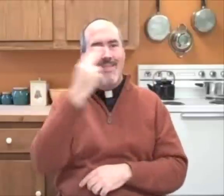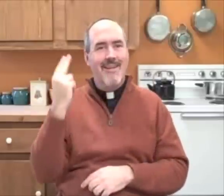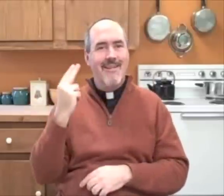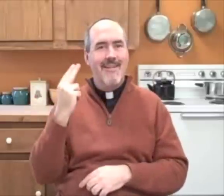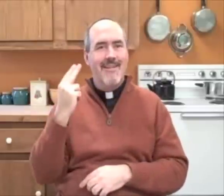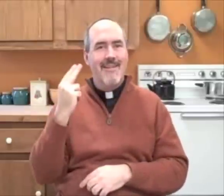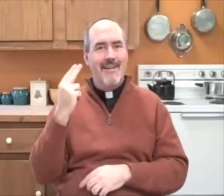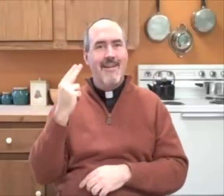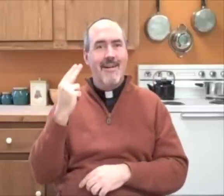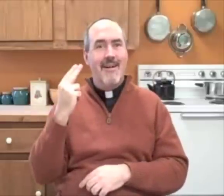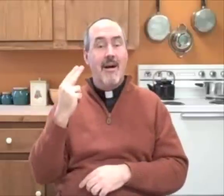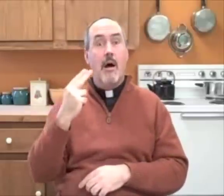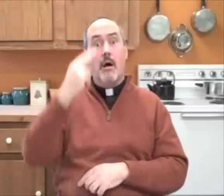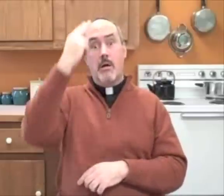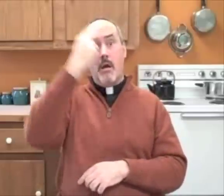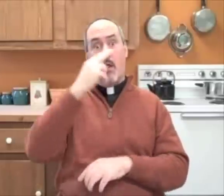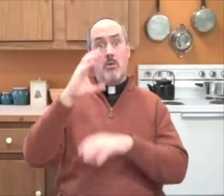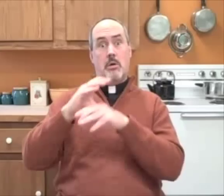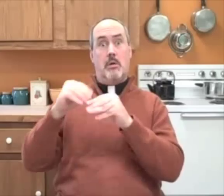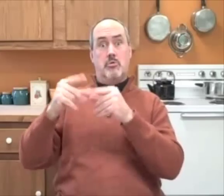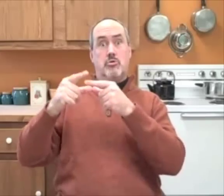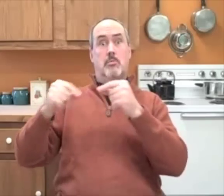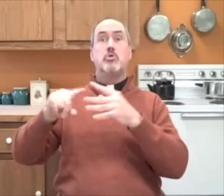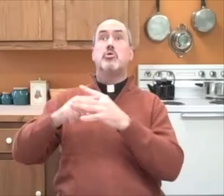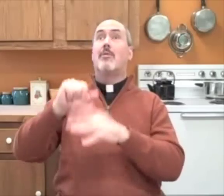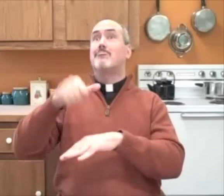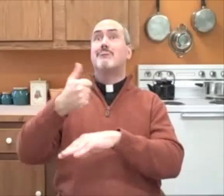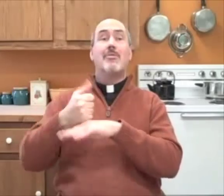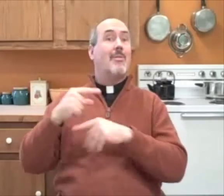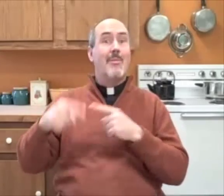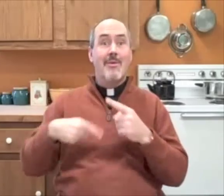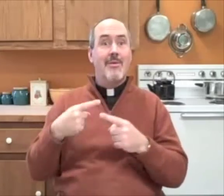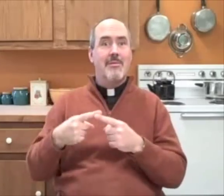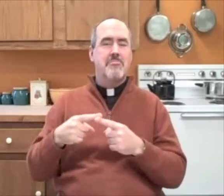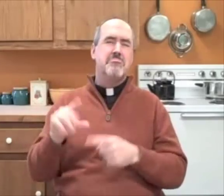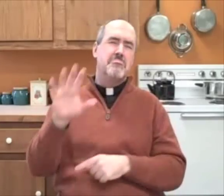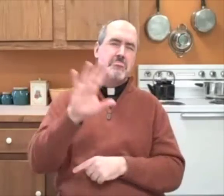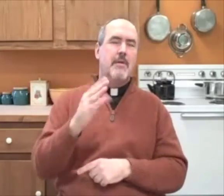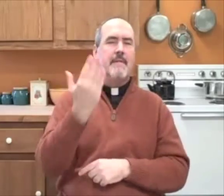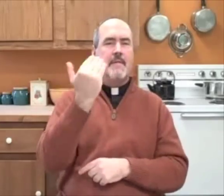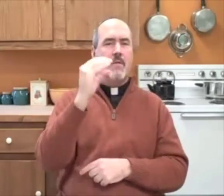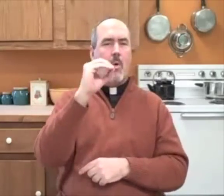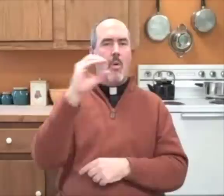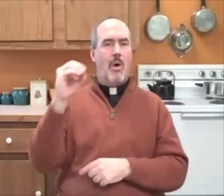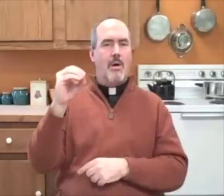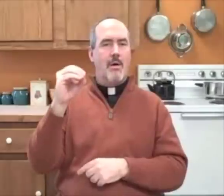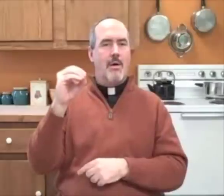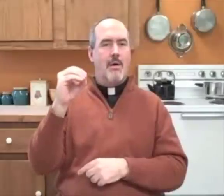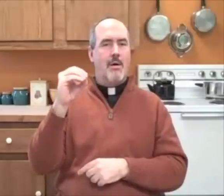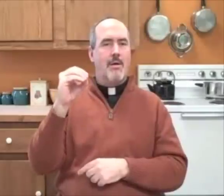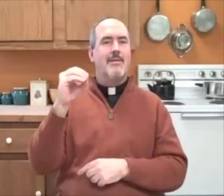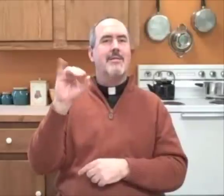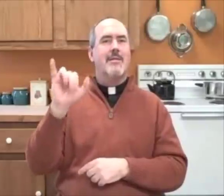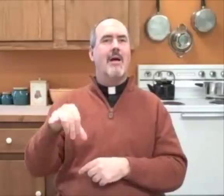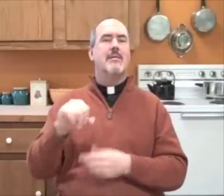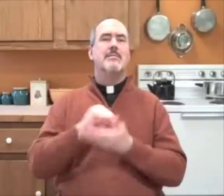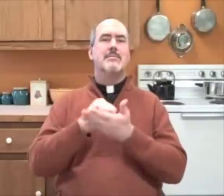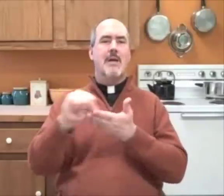The Catholic Church was established in Japan around 1500 by a man of the